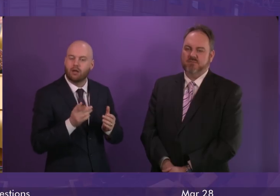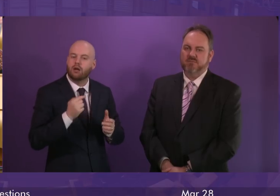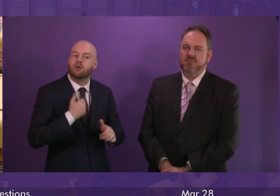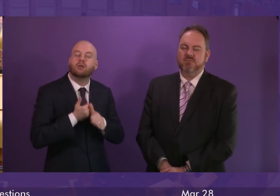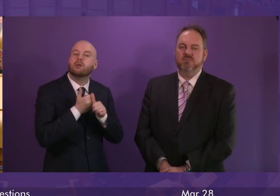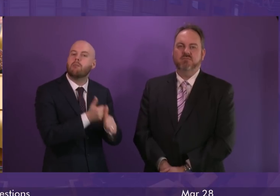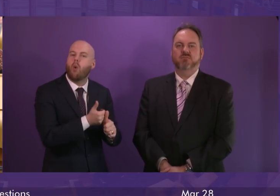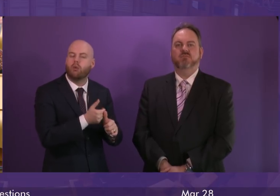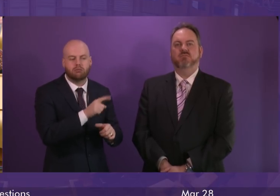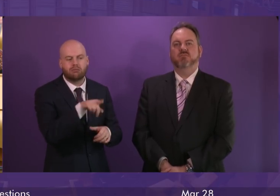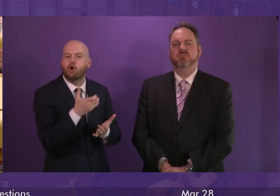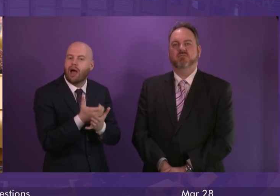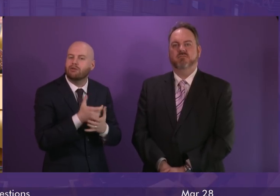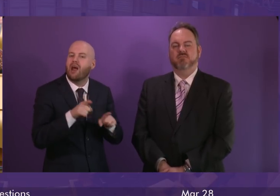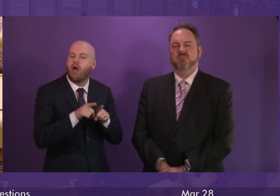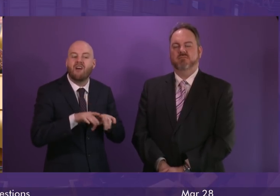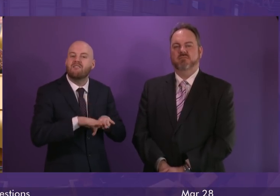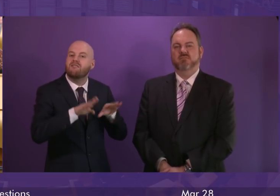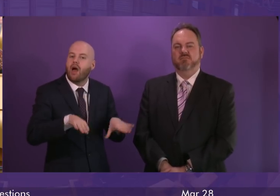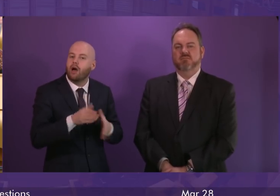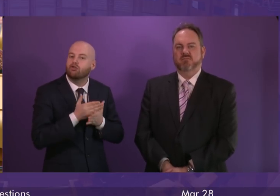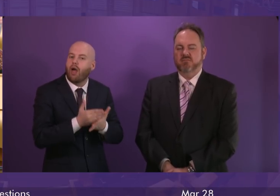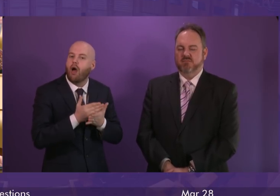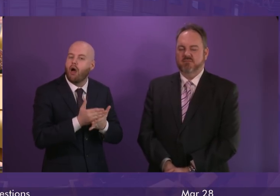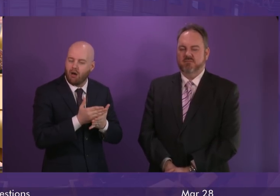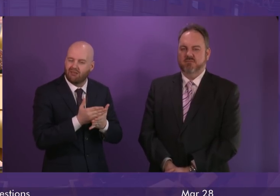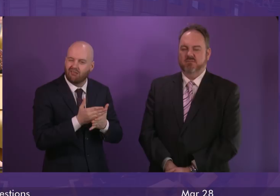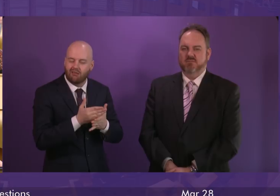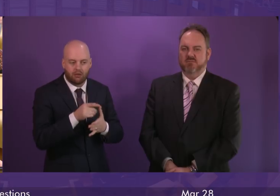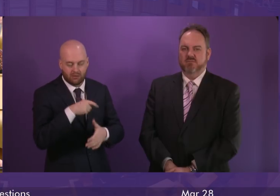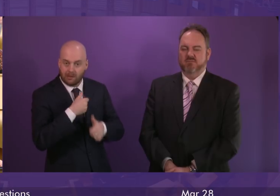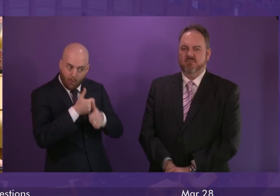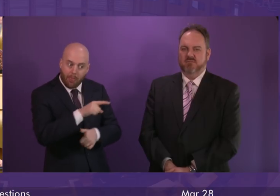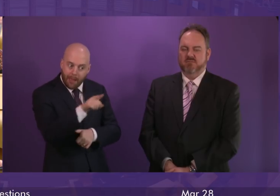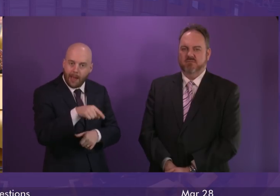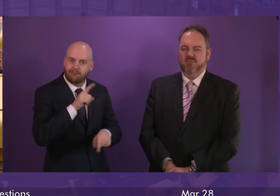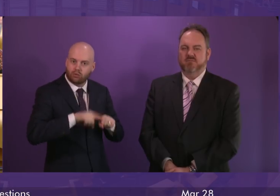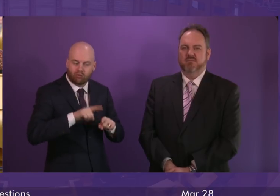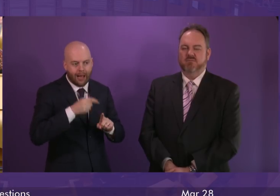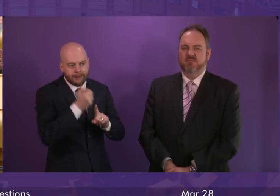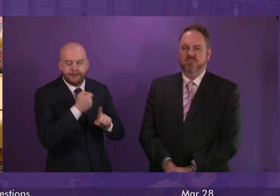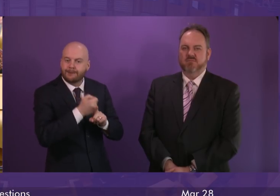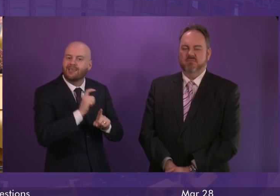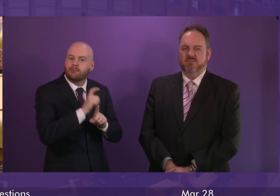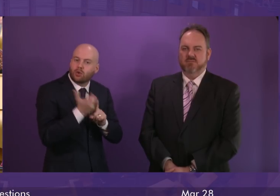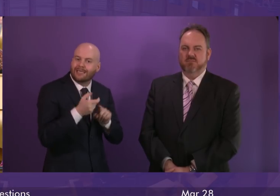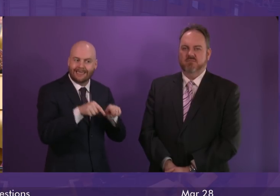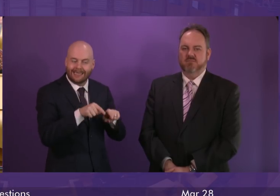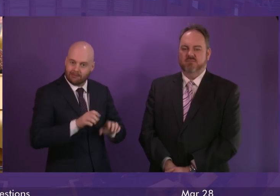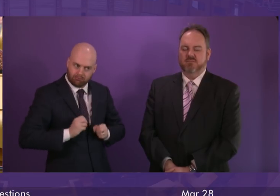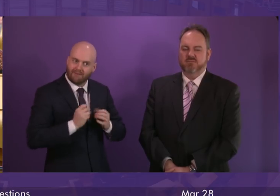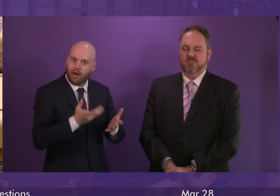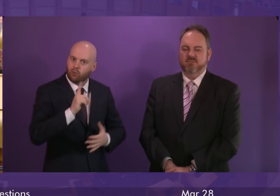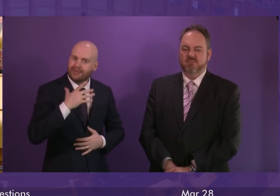help build better community resilience and, as I've just said in response to Richard Leonard, we are doing everything we can to mitigate the